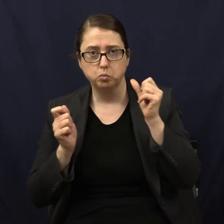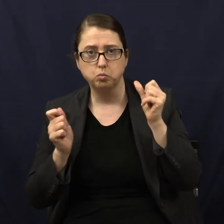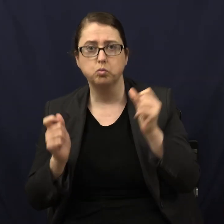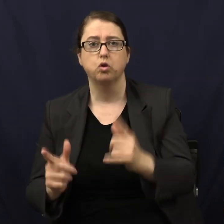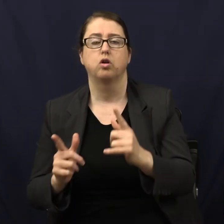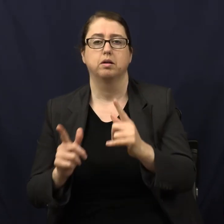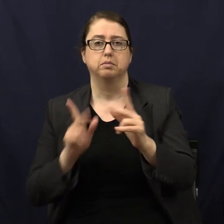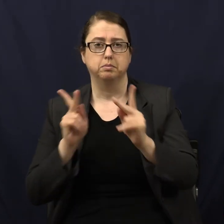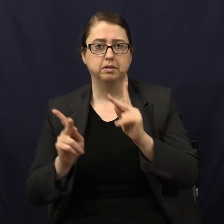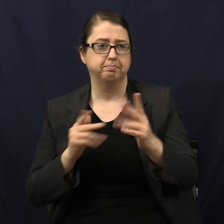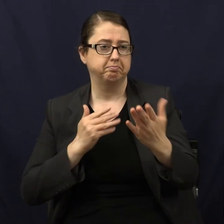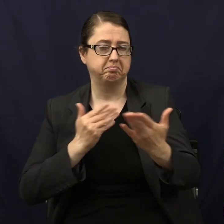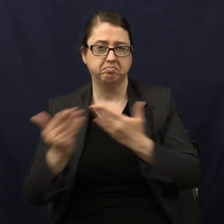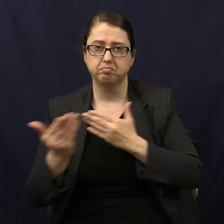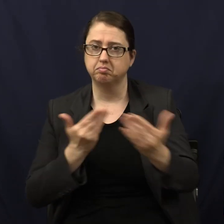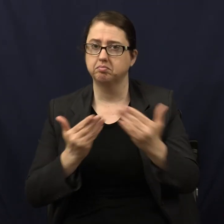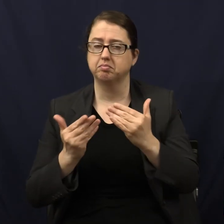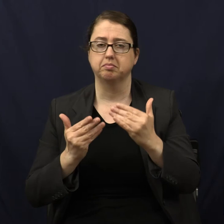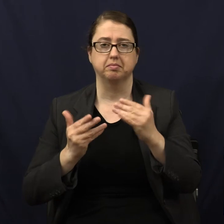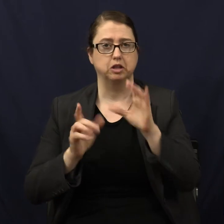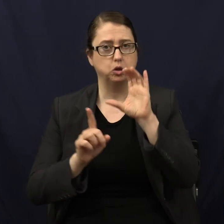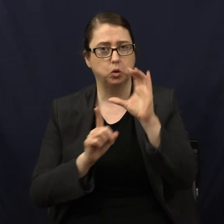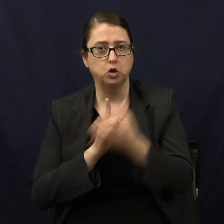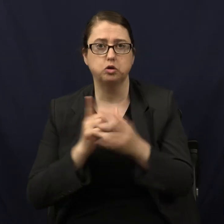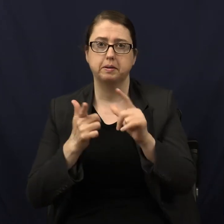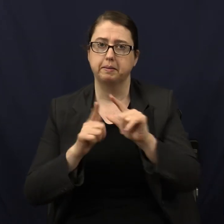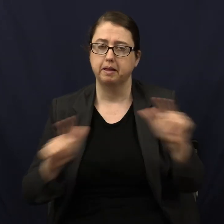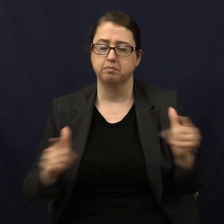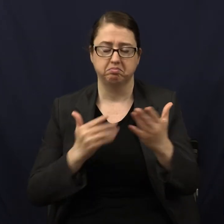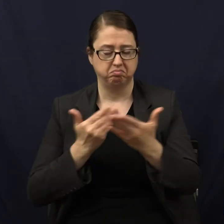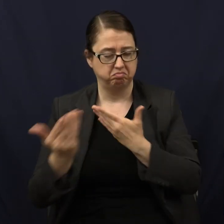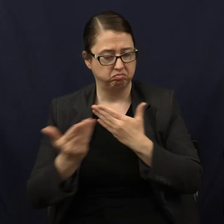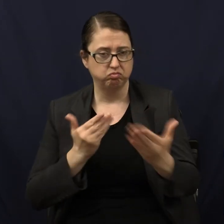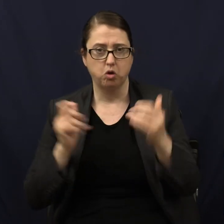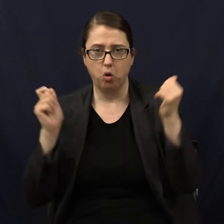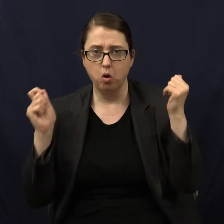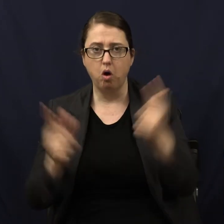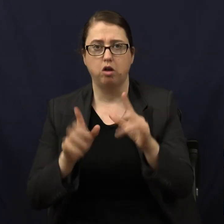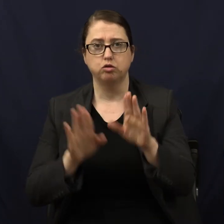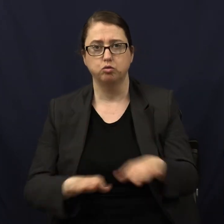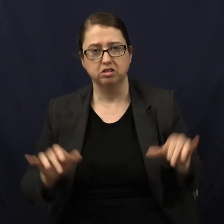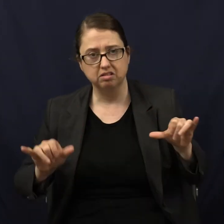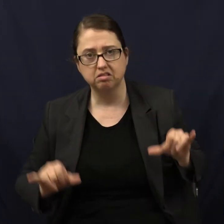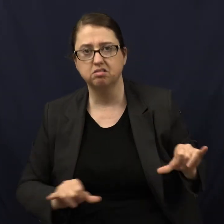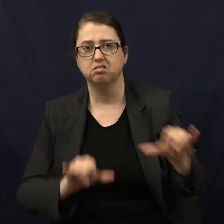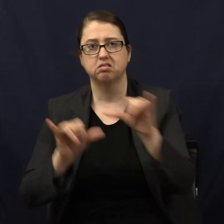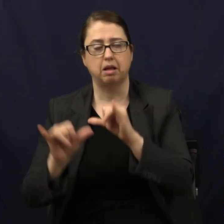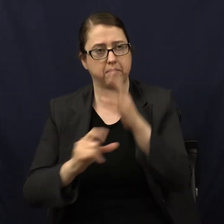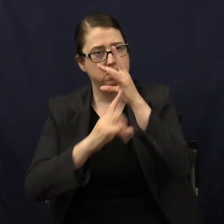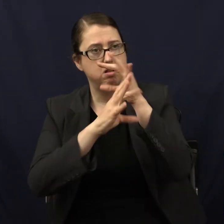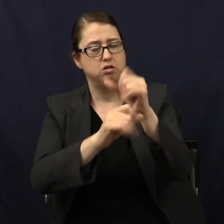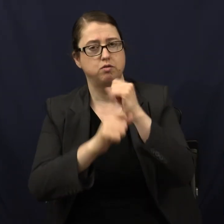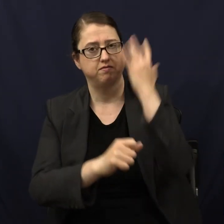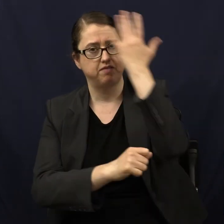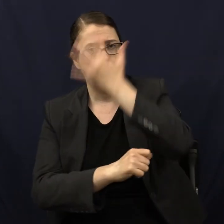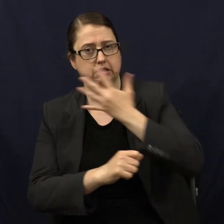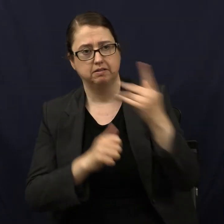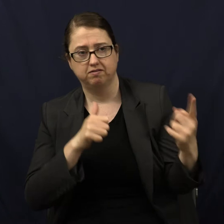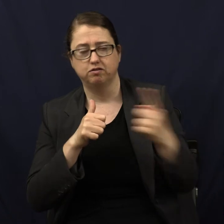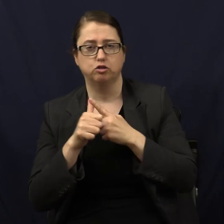matter what culture, no matter what language, a child will gravitate toward a face over and over again, predictably.